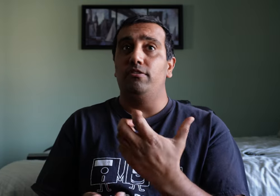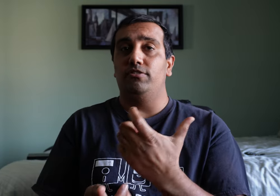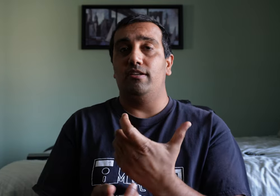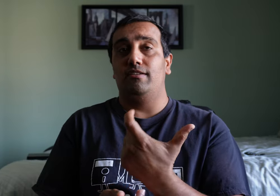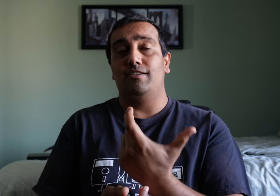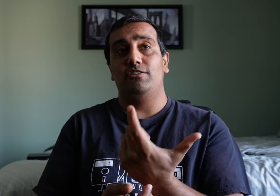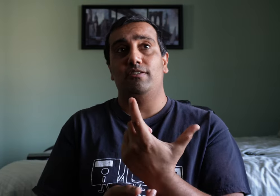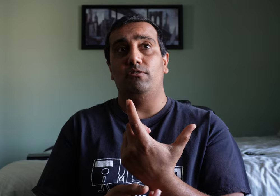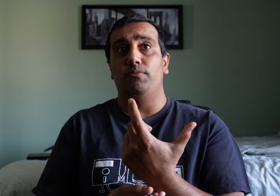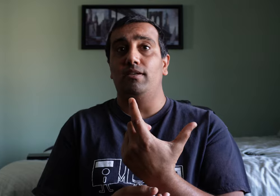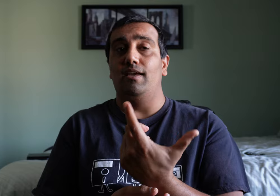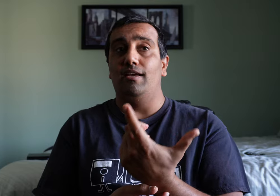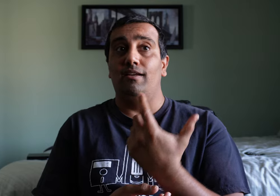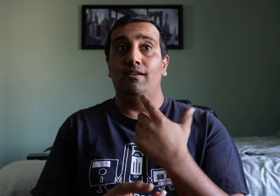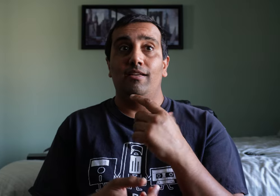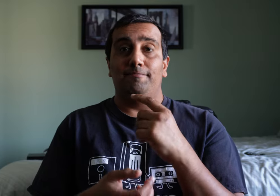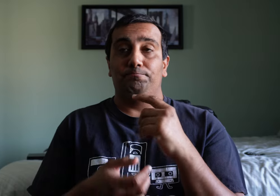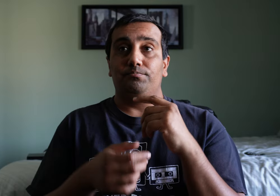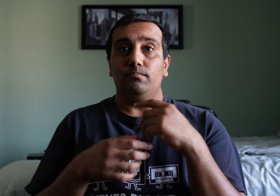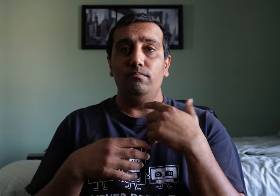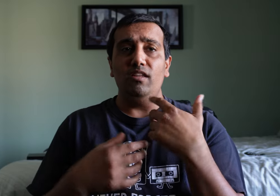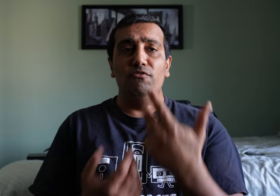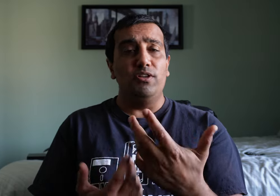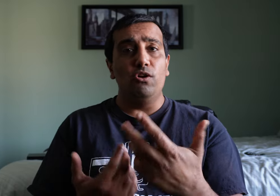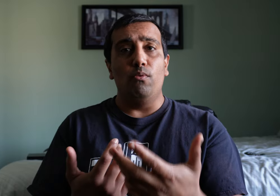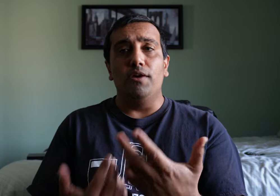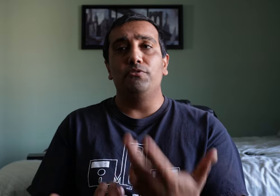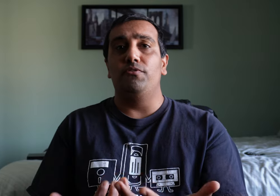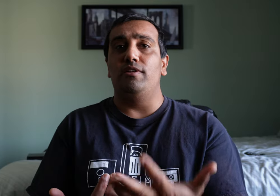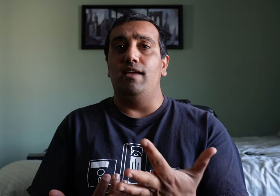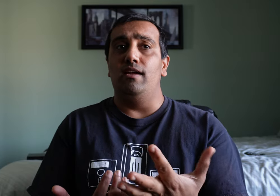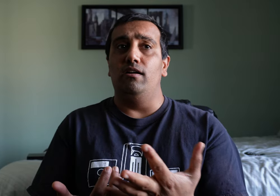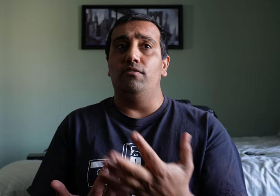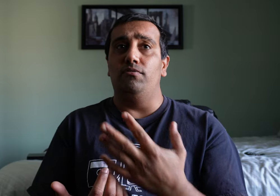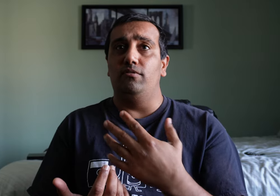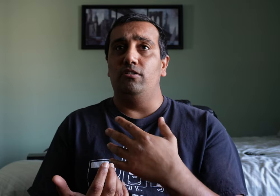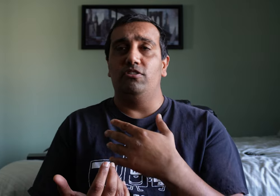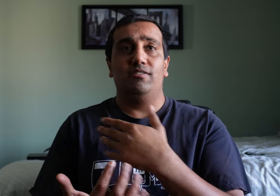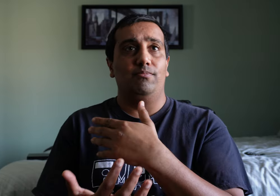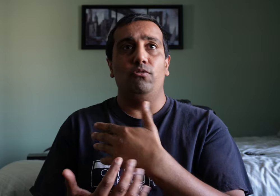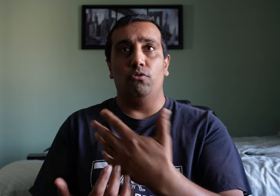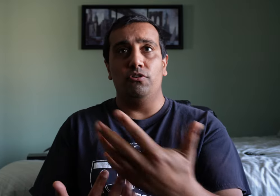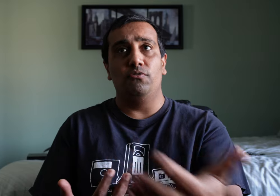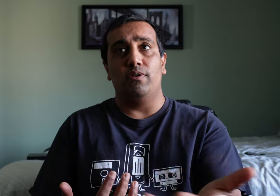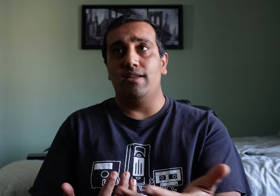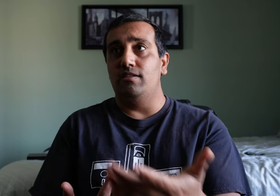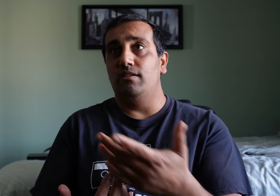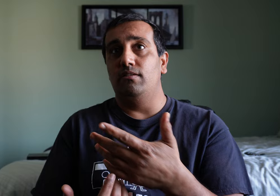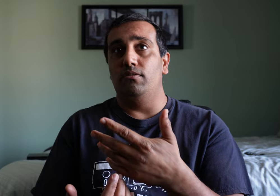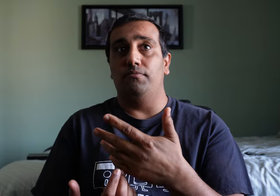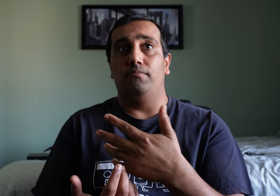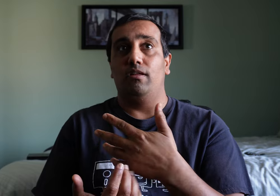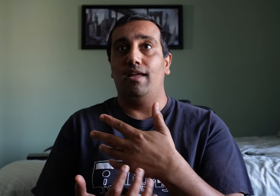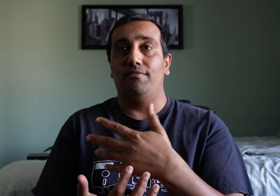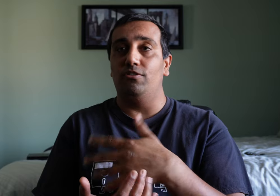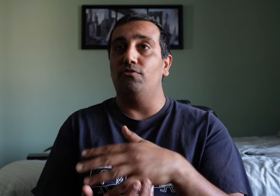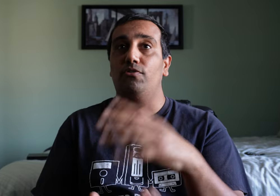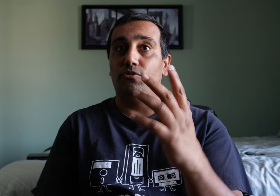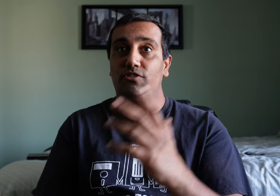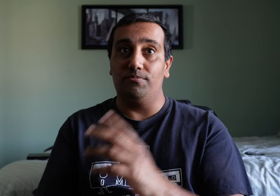you sent essentially, it'll be a video walkthrough of the day of, you know, just in order of what I did, the, I'll have, you know, the photos up